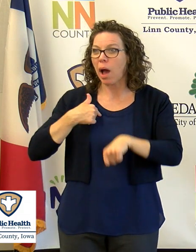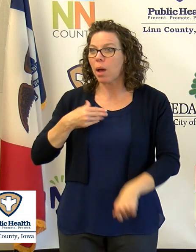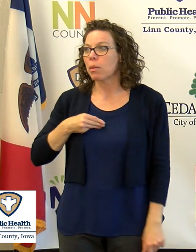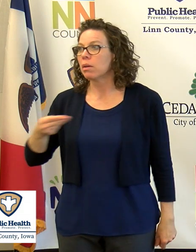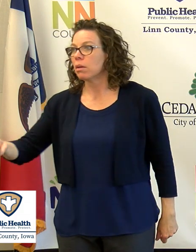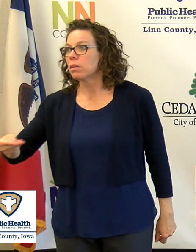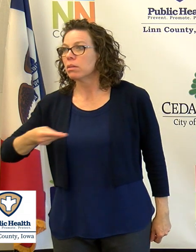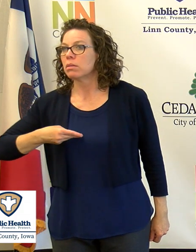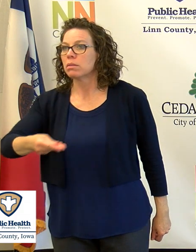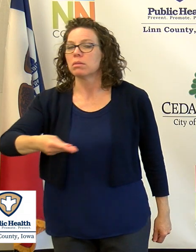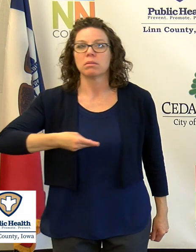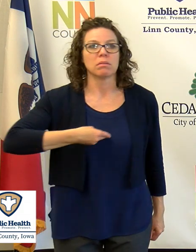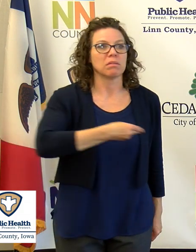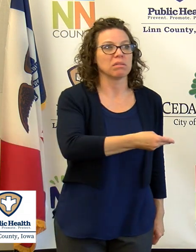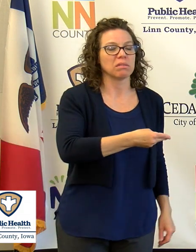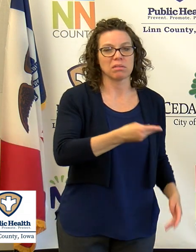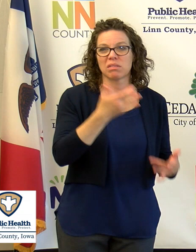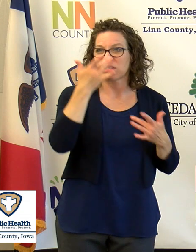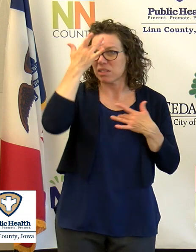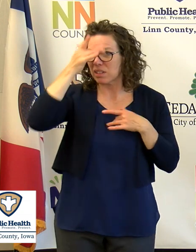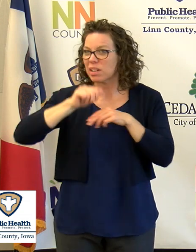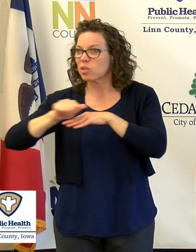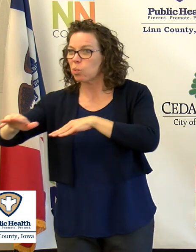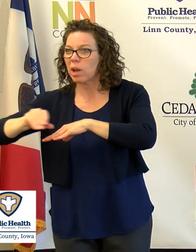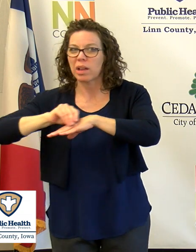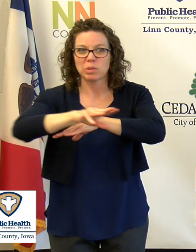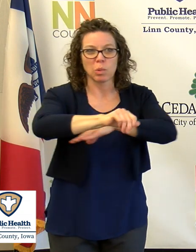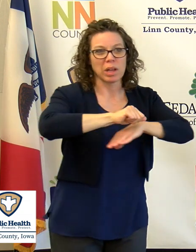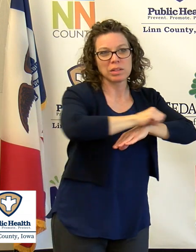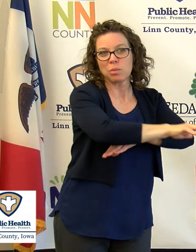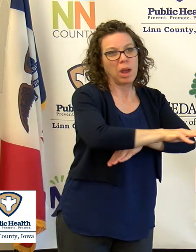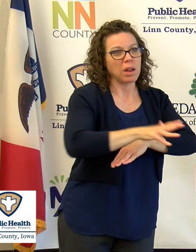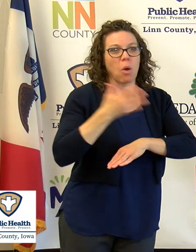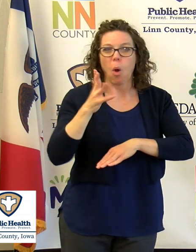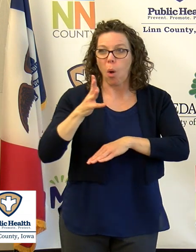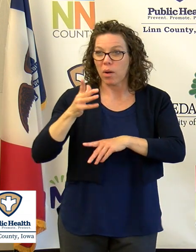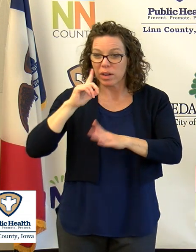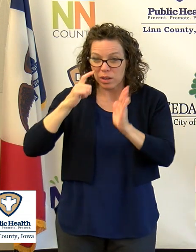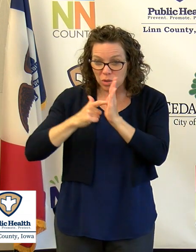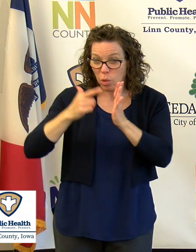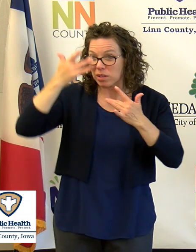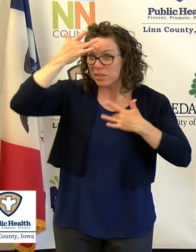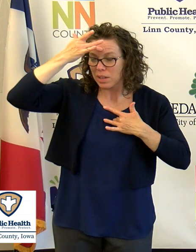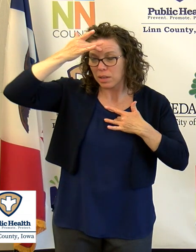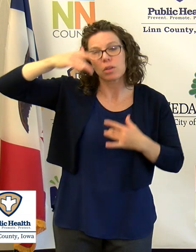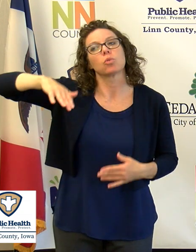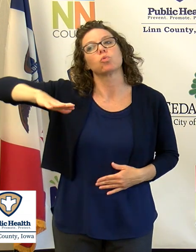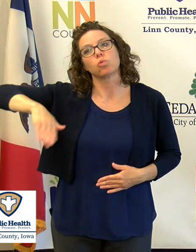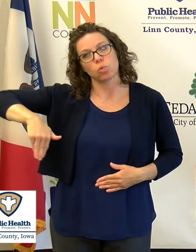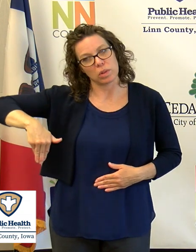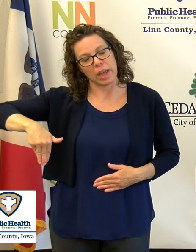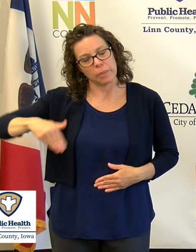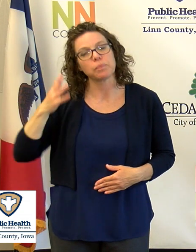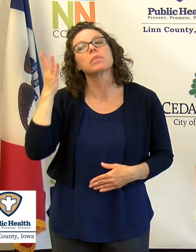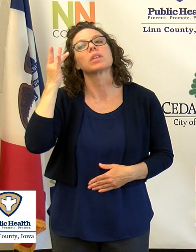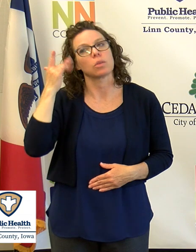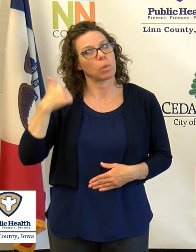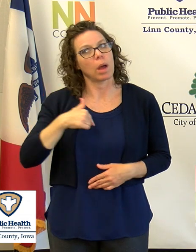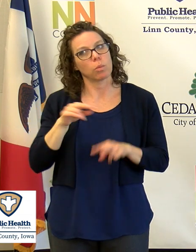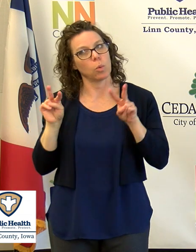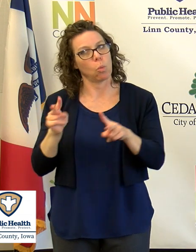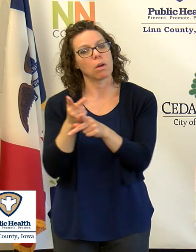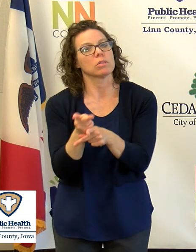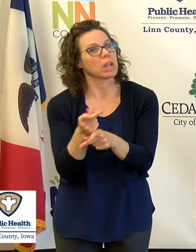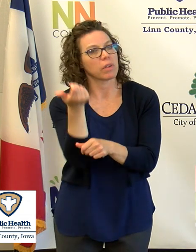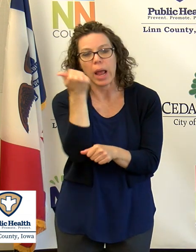That's part of that survey that we do. We're trying to intervene as quickly as we can as soon as we start to see something in that long-term care facility.